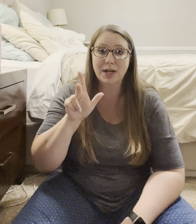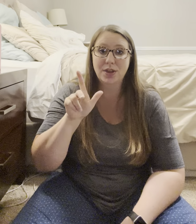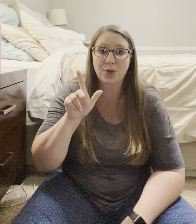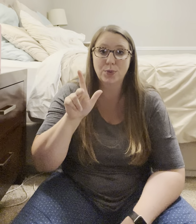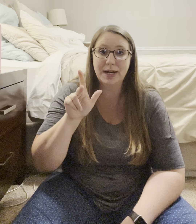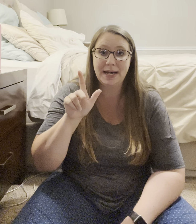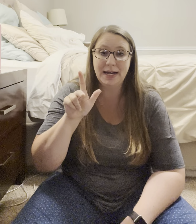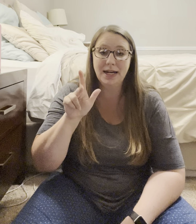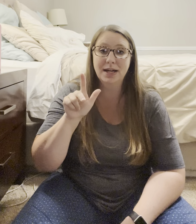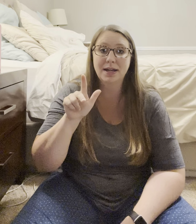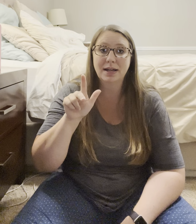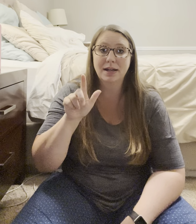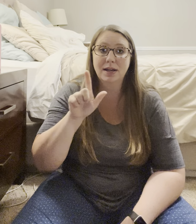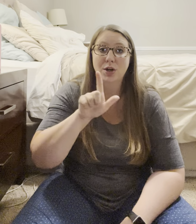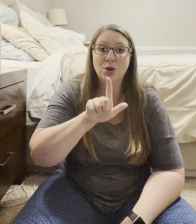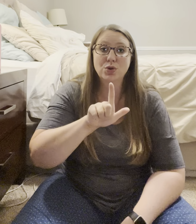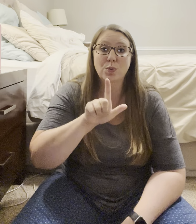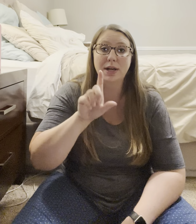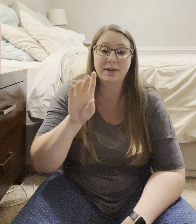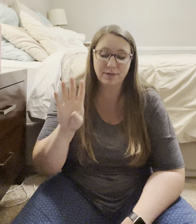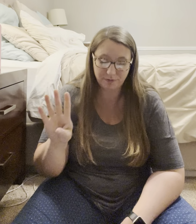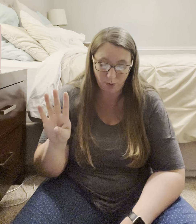23. 24.